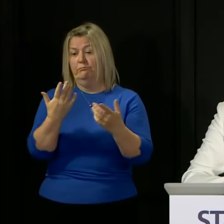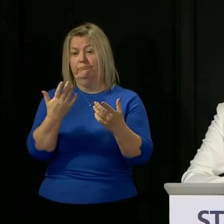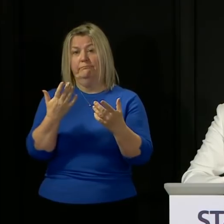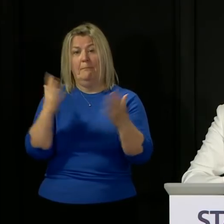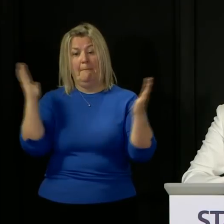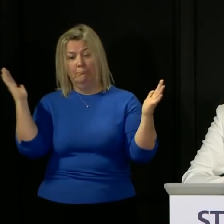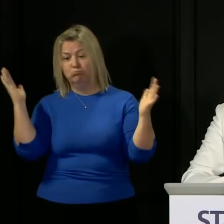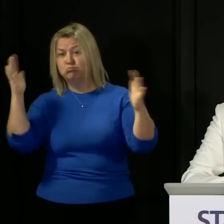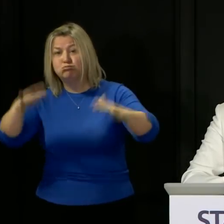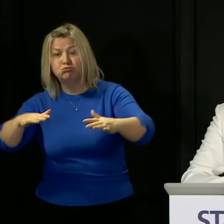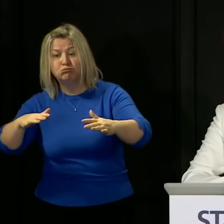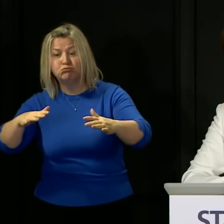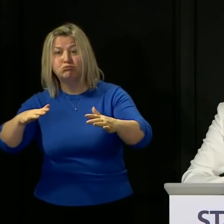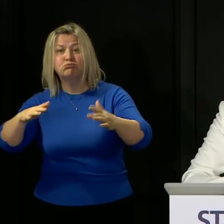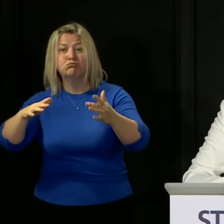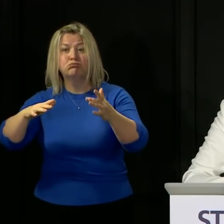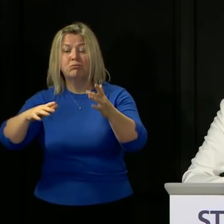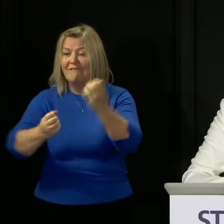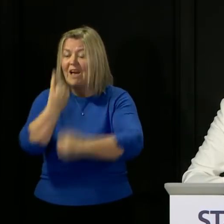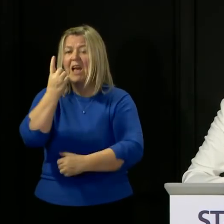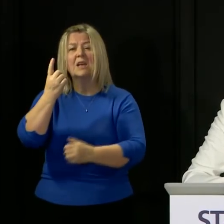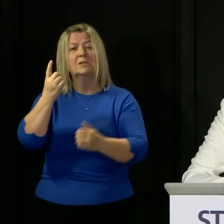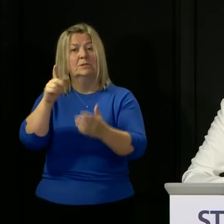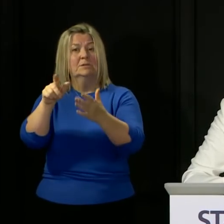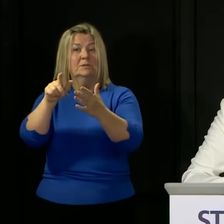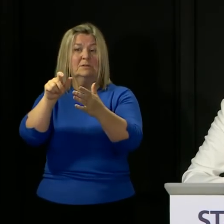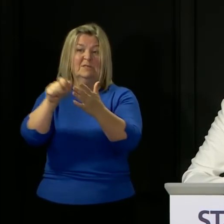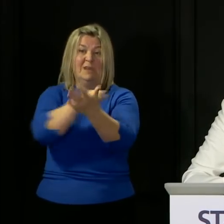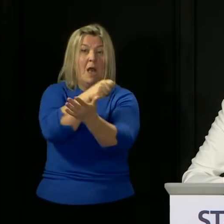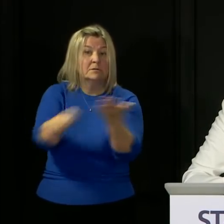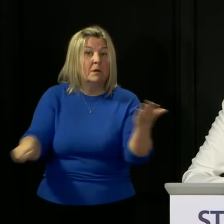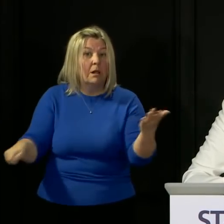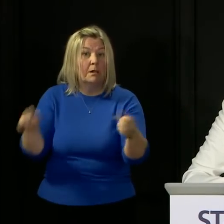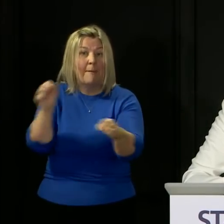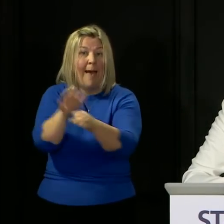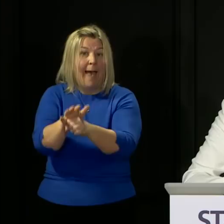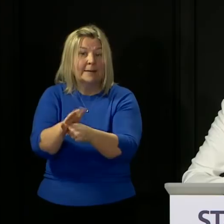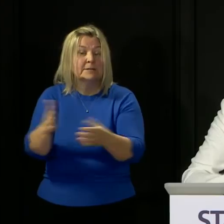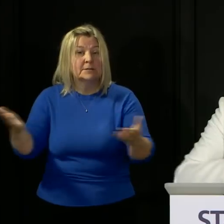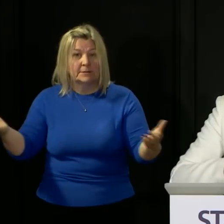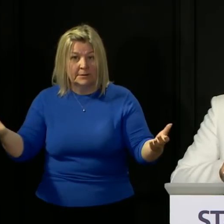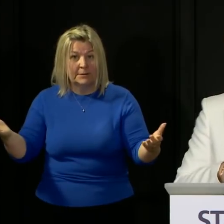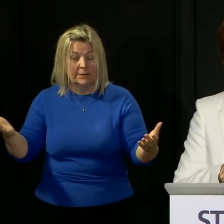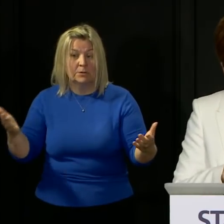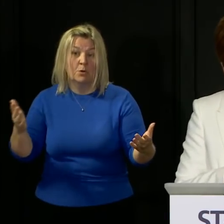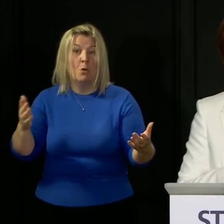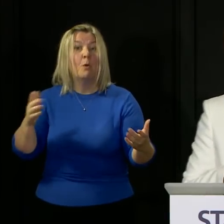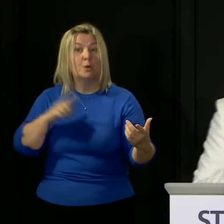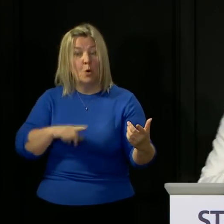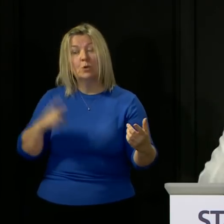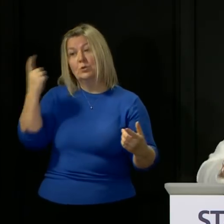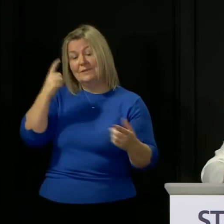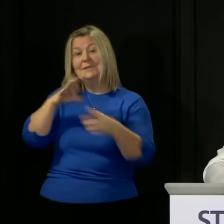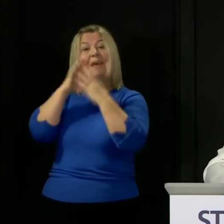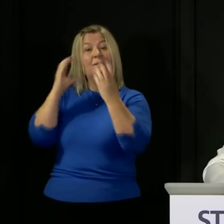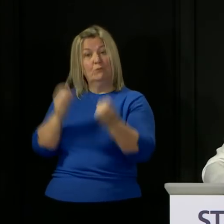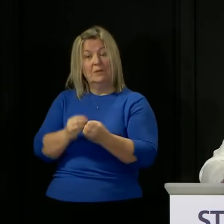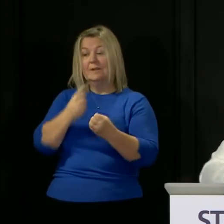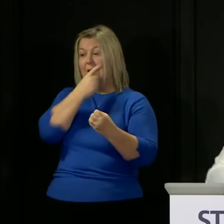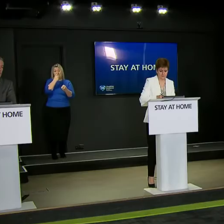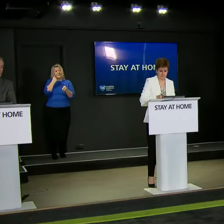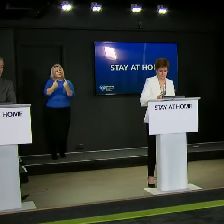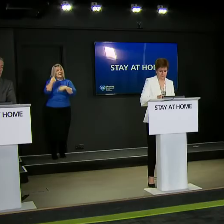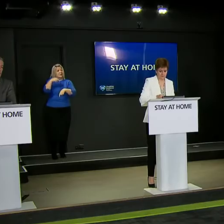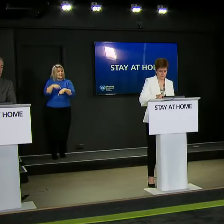of elsewhere in the UK and the reasons we took that decision were set out at the time Chris Musson from the Sun